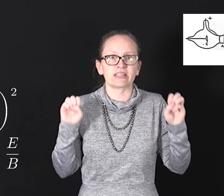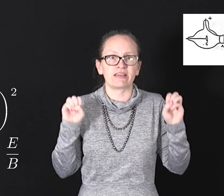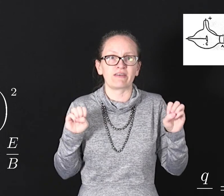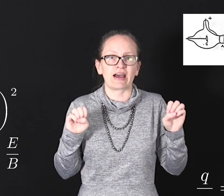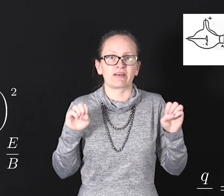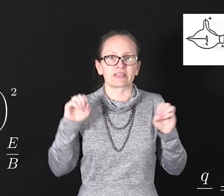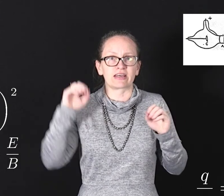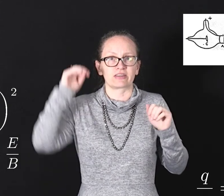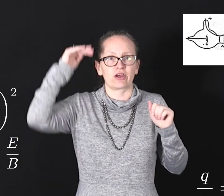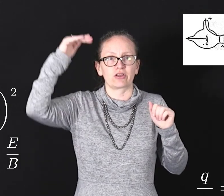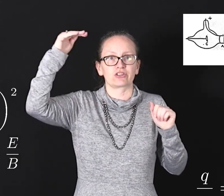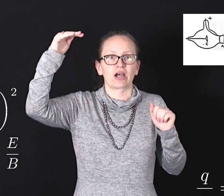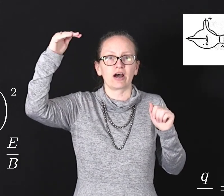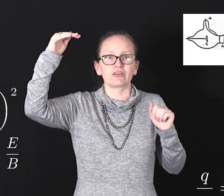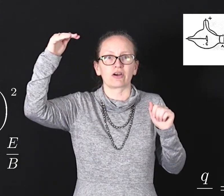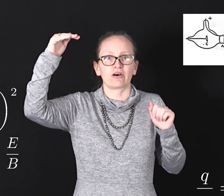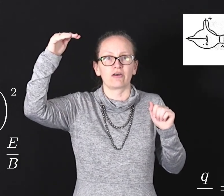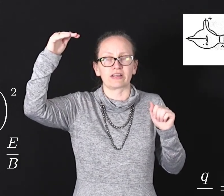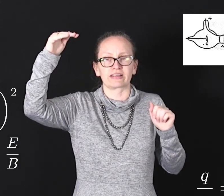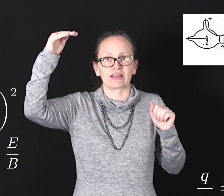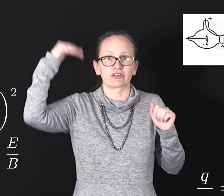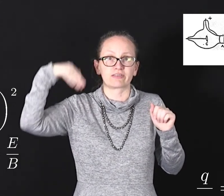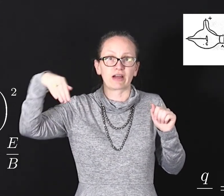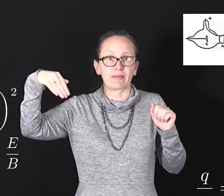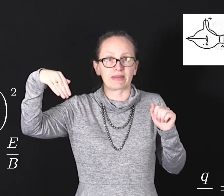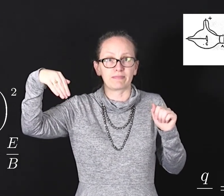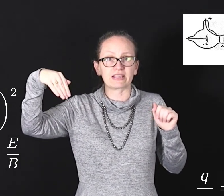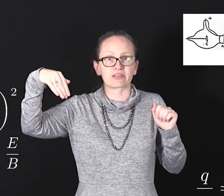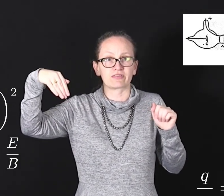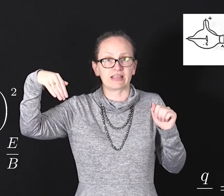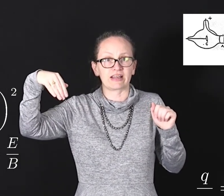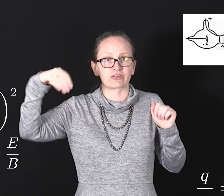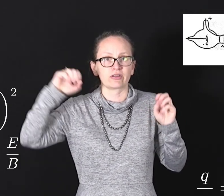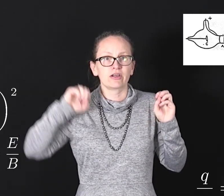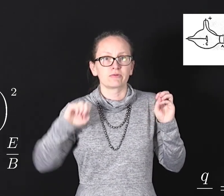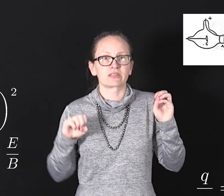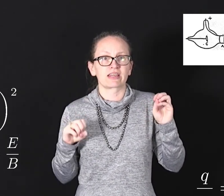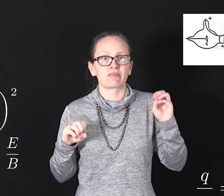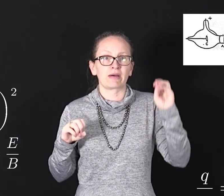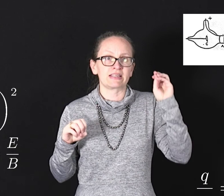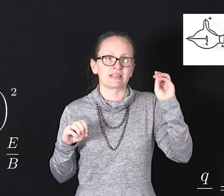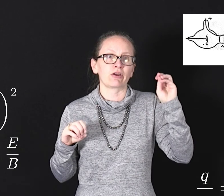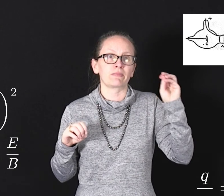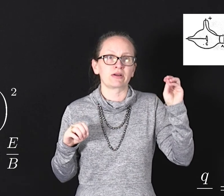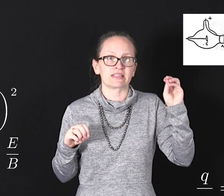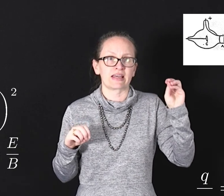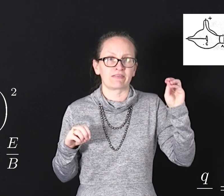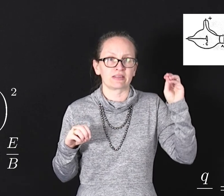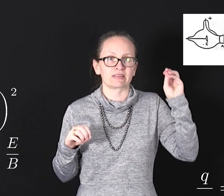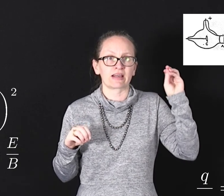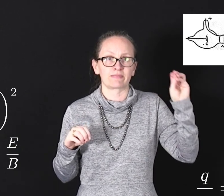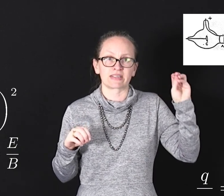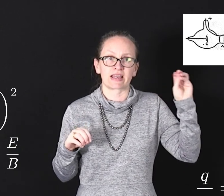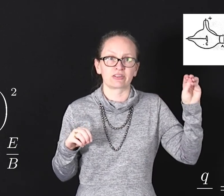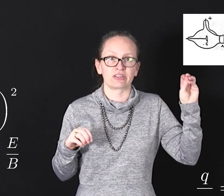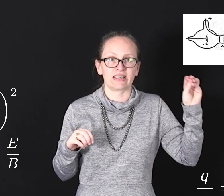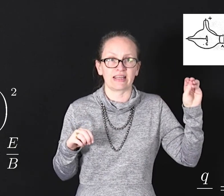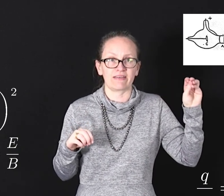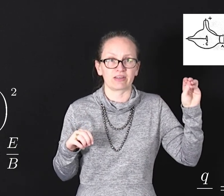he found that the charge of an electron divided by the mass of the electron was given by 0.7 times 10 to the 11